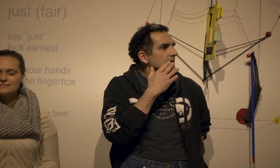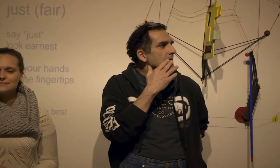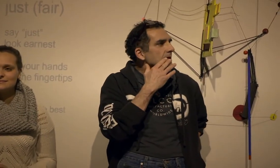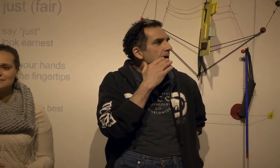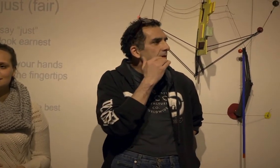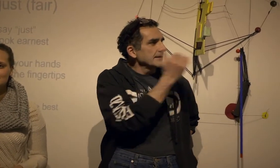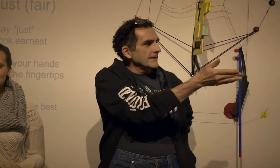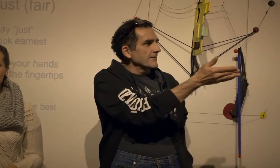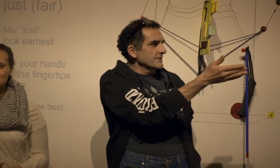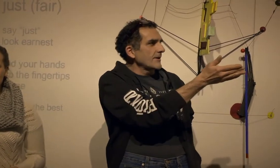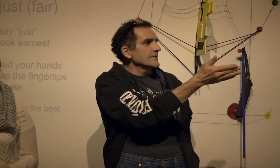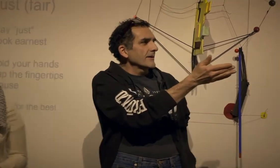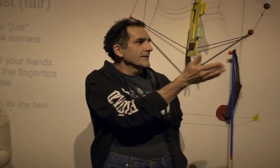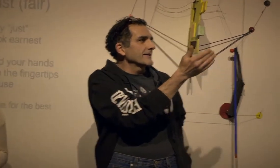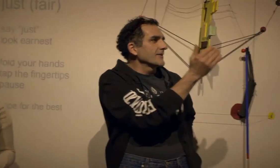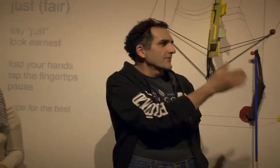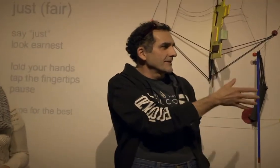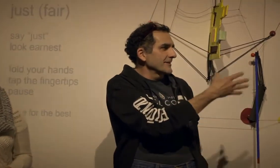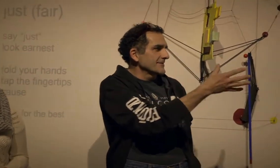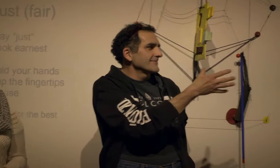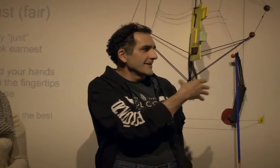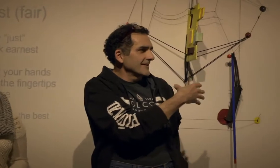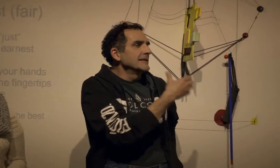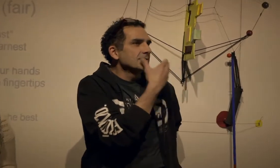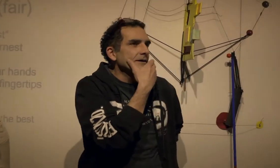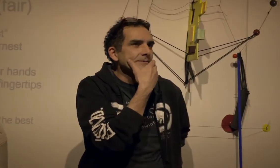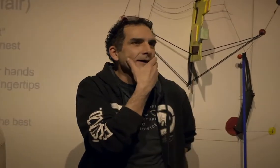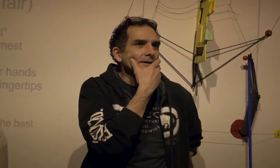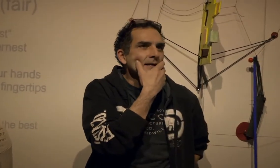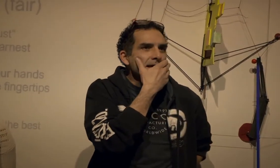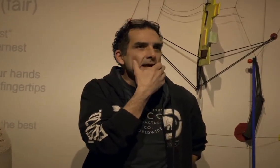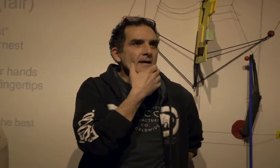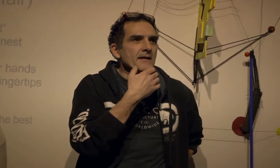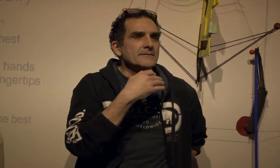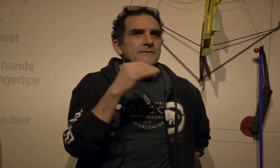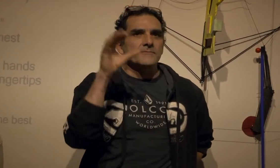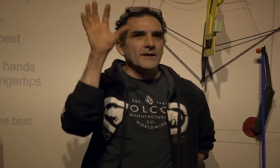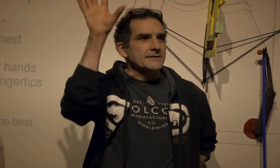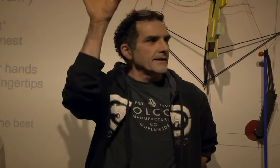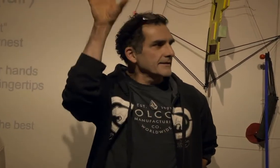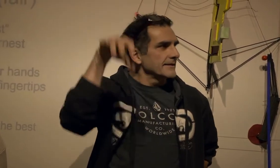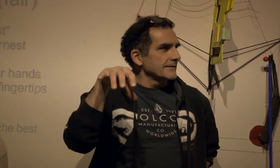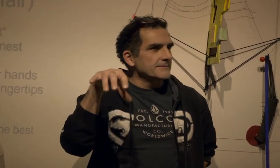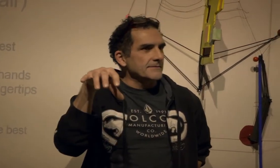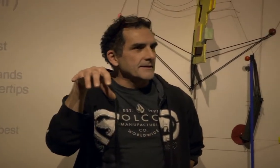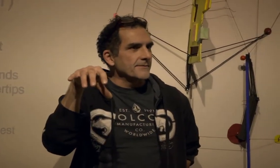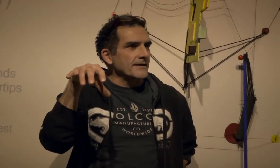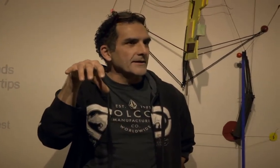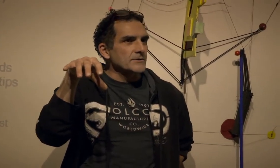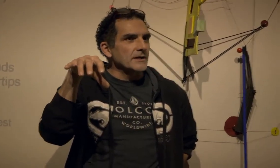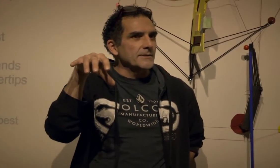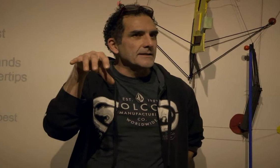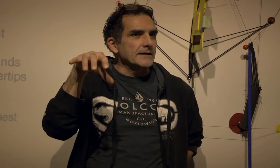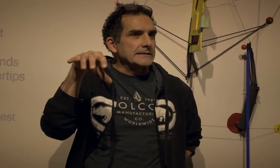interesting so I think Iga and I first talked about it and then the three of us talked about it and realizing that the the